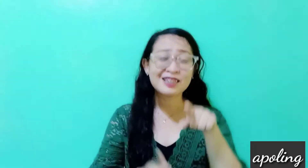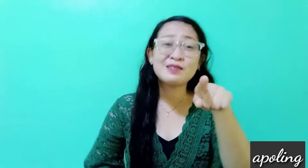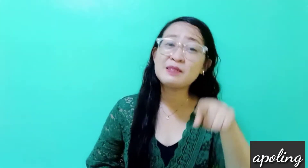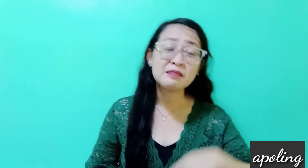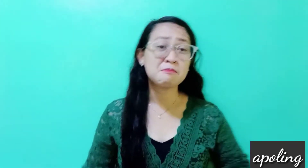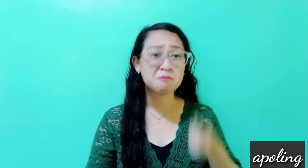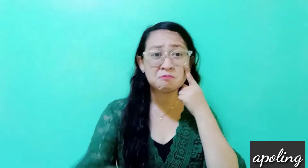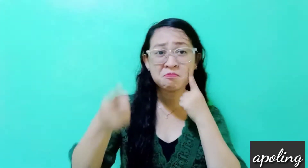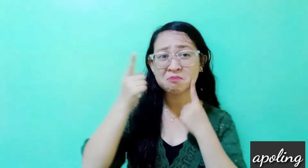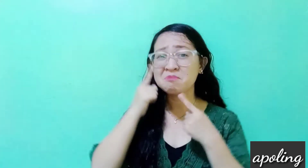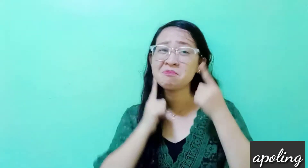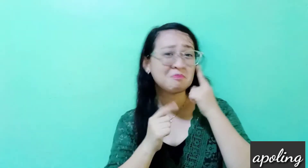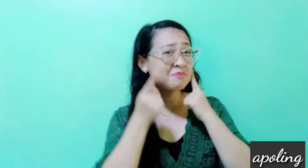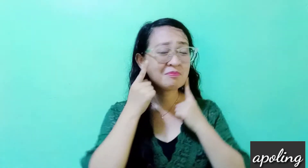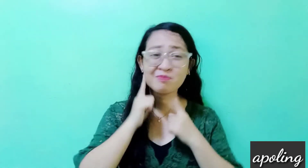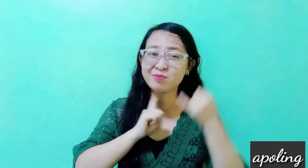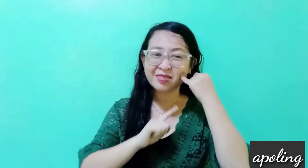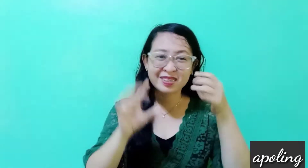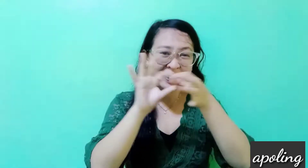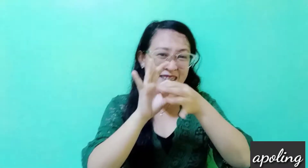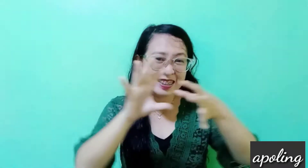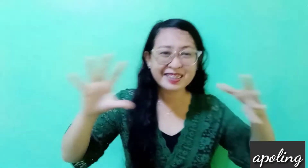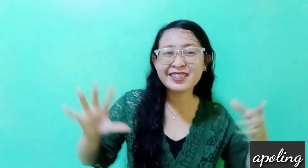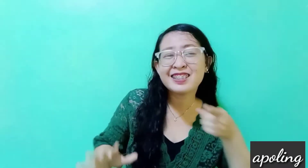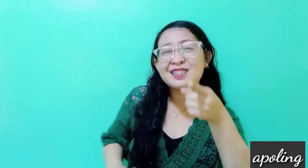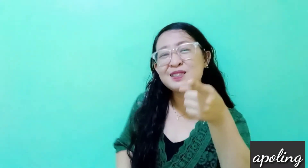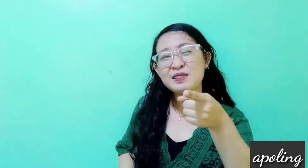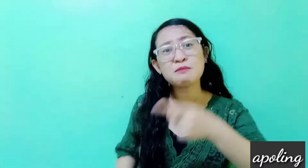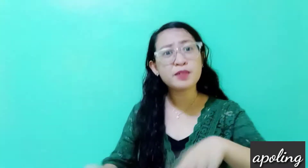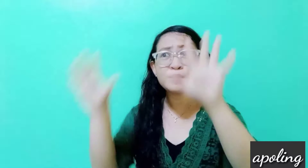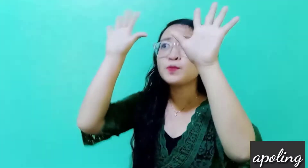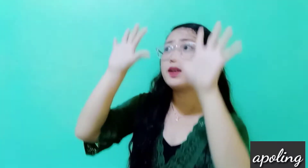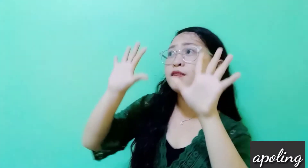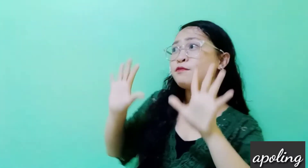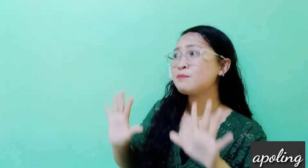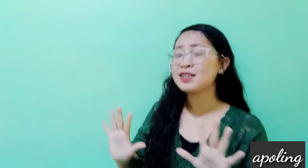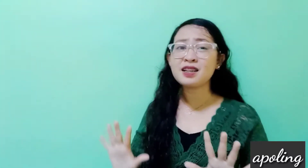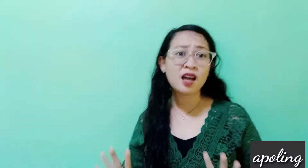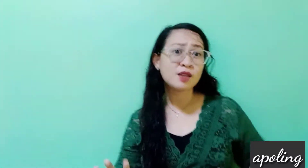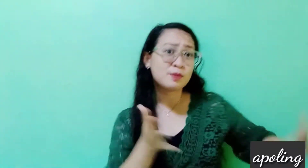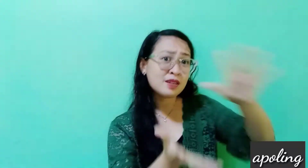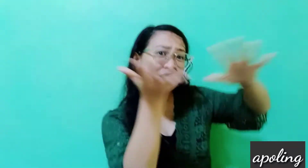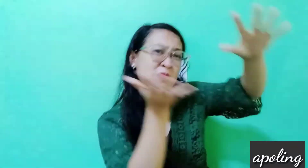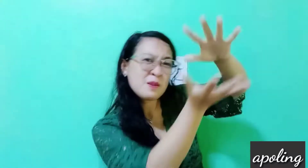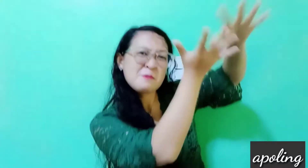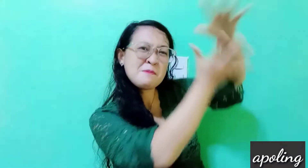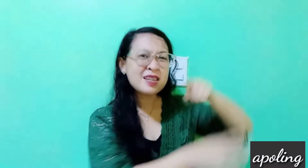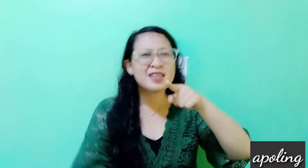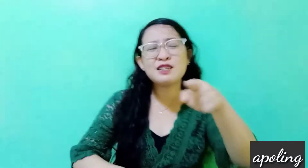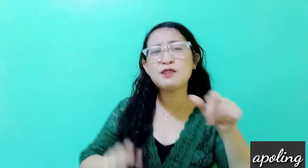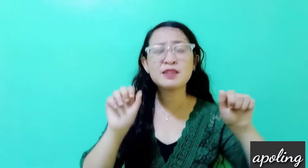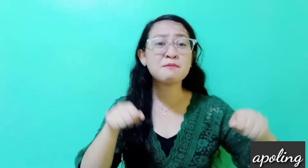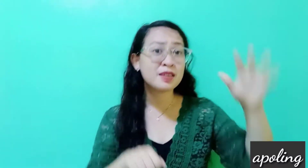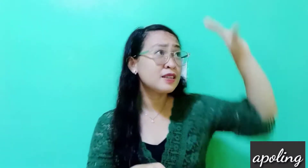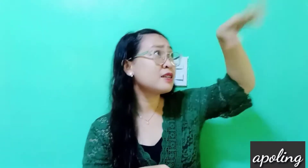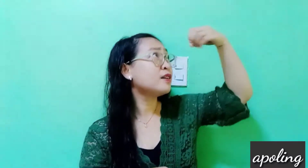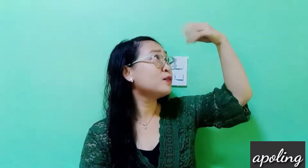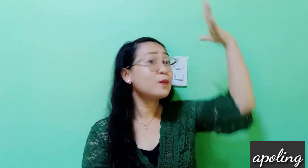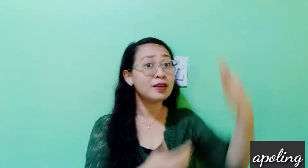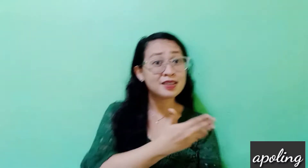You can be the tear that I cry if we ever spit You can be the rain from the cloud when it's stormy You can be the sun when